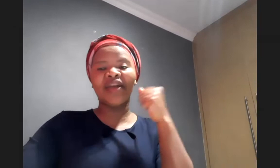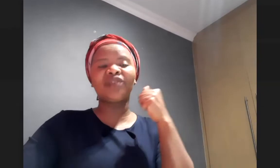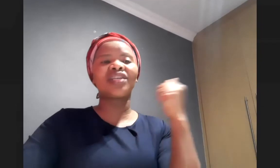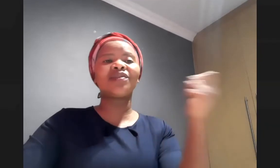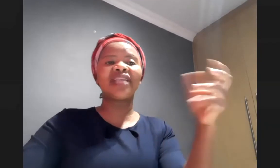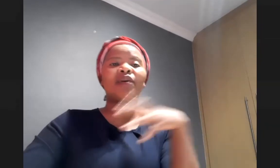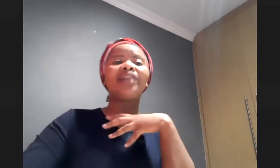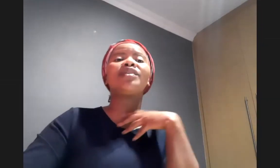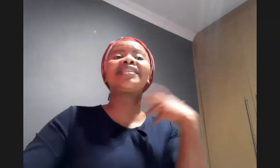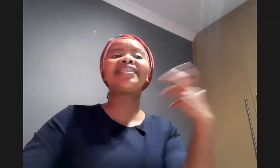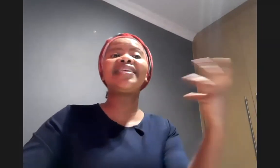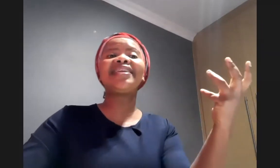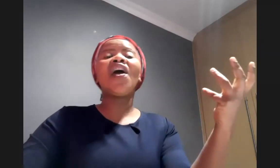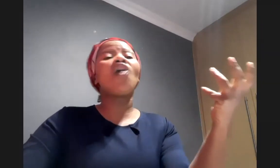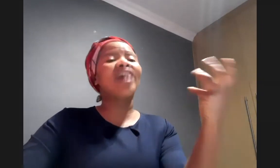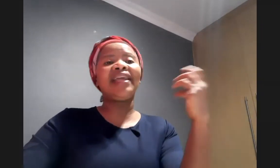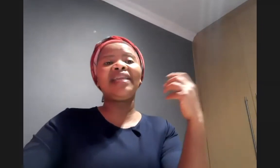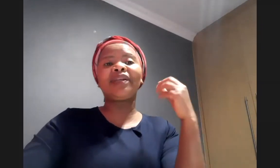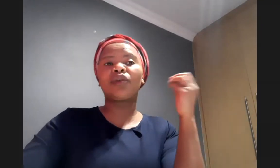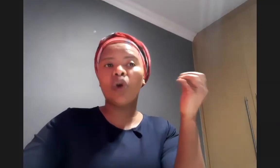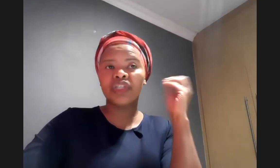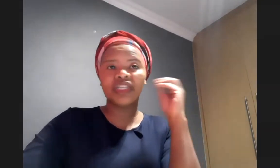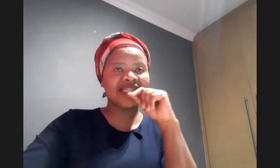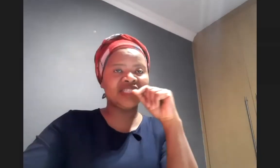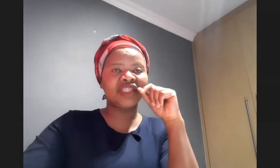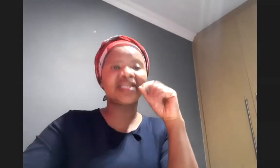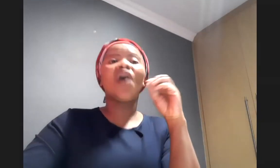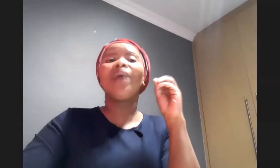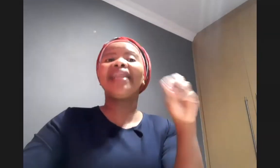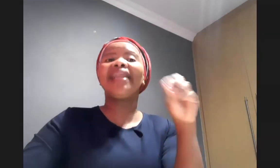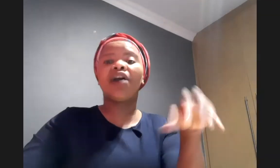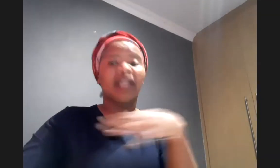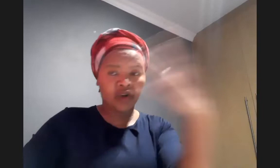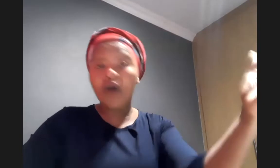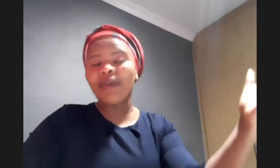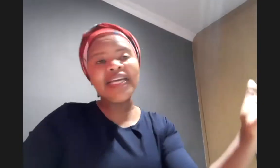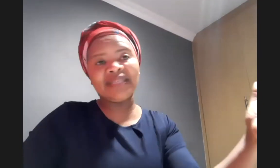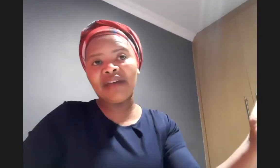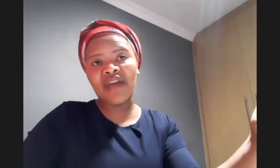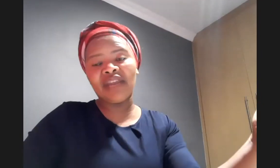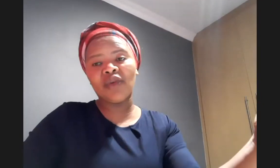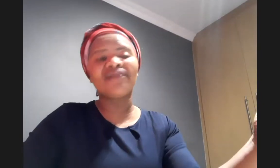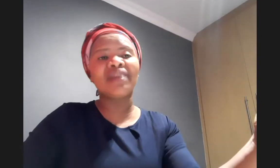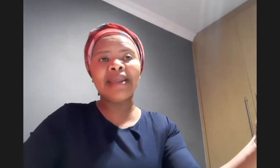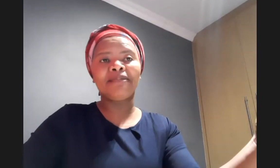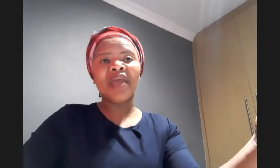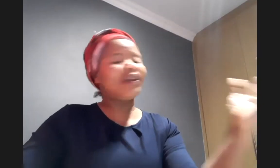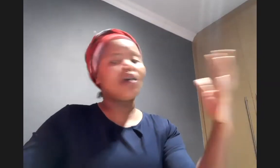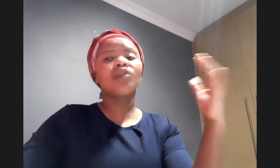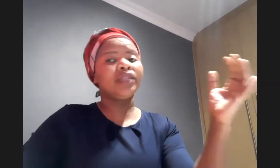to jerusalem going to the sea of galilee but she cautions us and she says we need not go please my friend if you have the money but don't go there